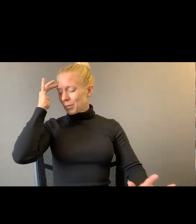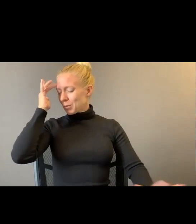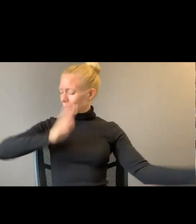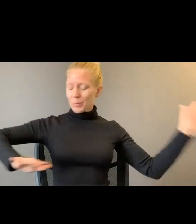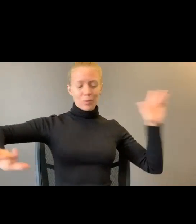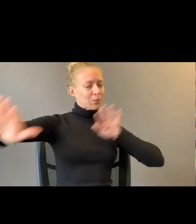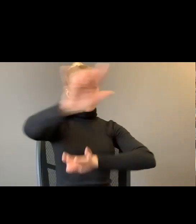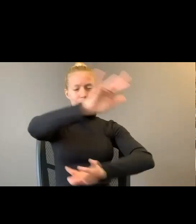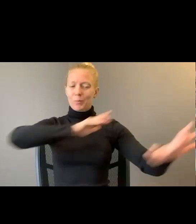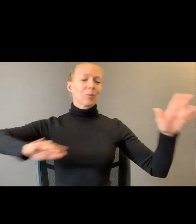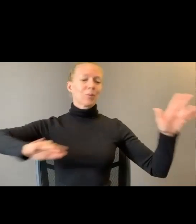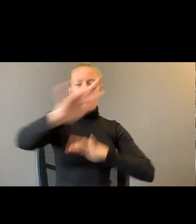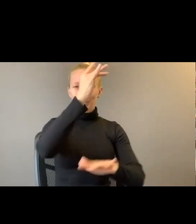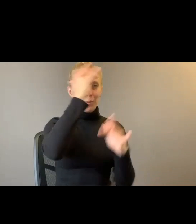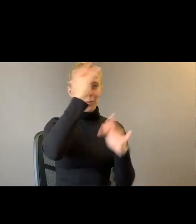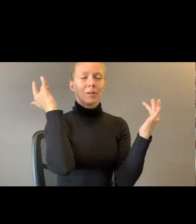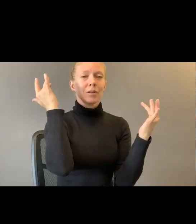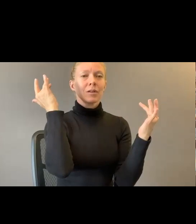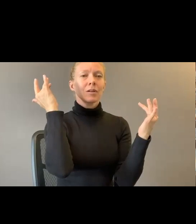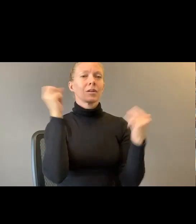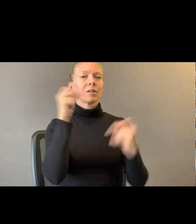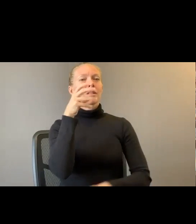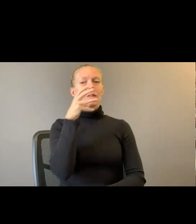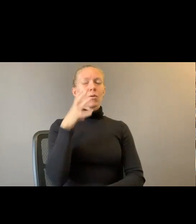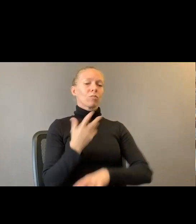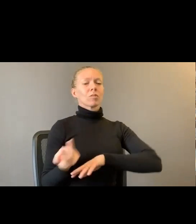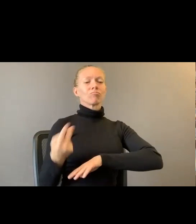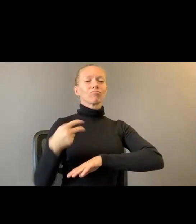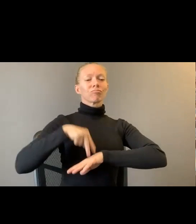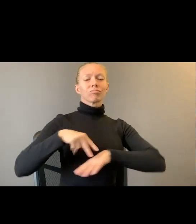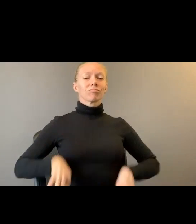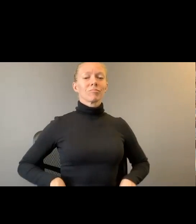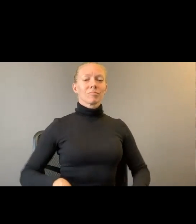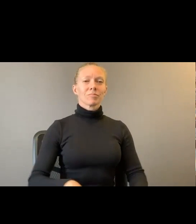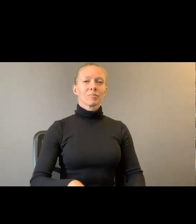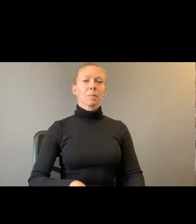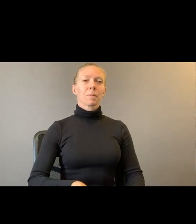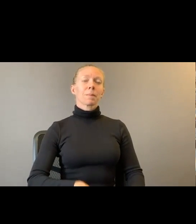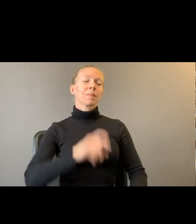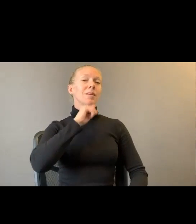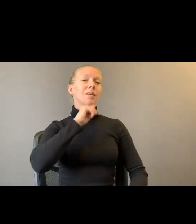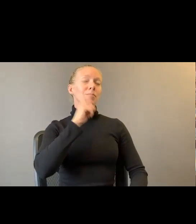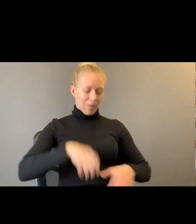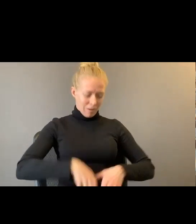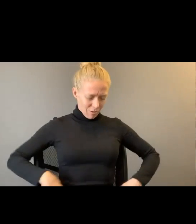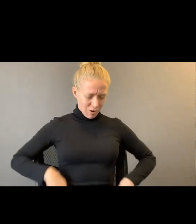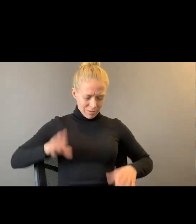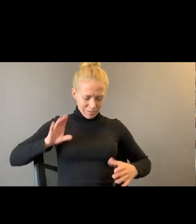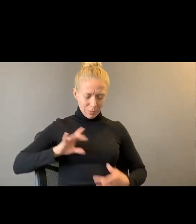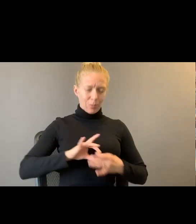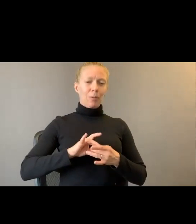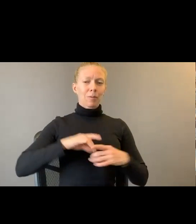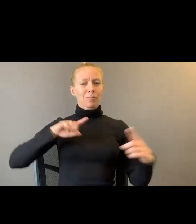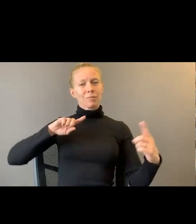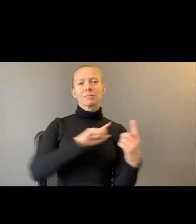Mizuku in fishnet conjures on top of the bar. Fastens a metal harness to her crotch. Grinds against